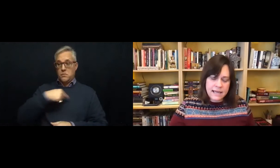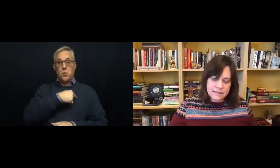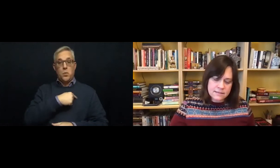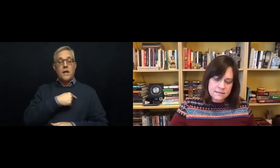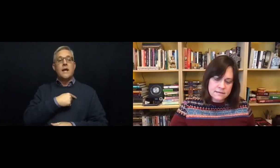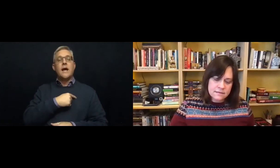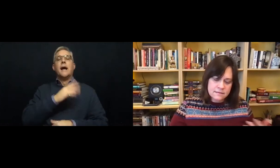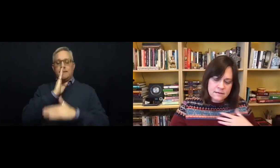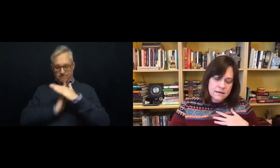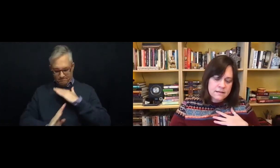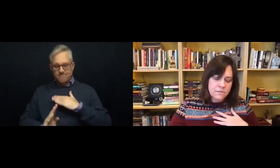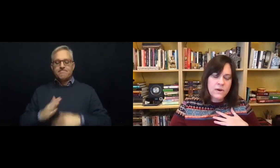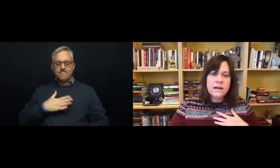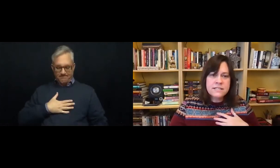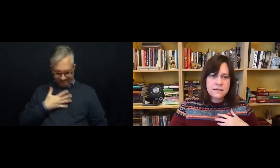that we are sinners